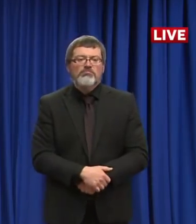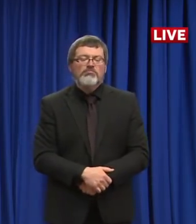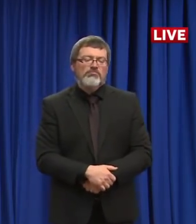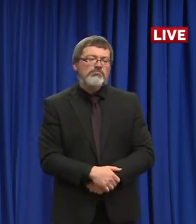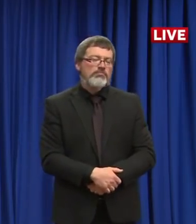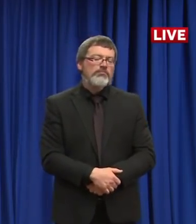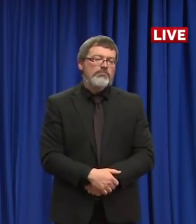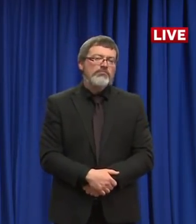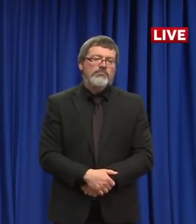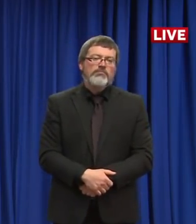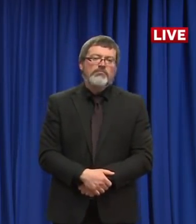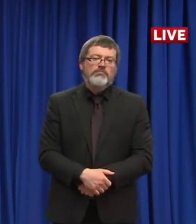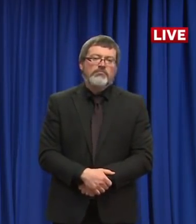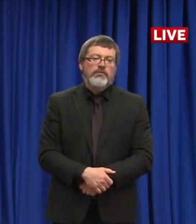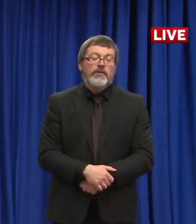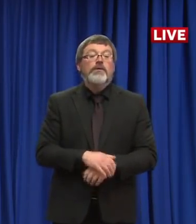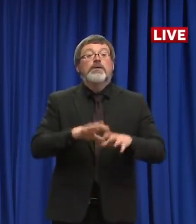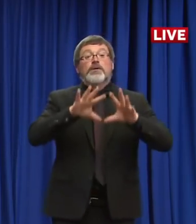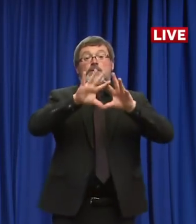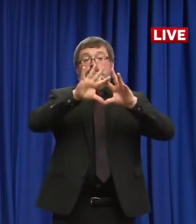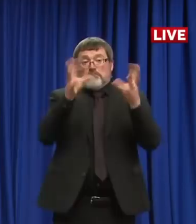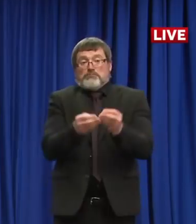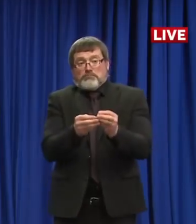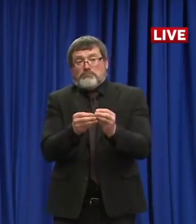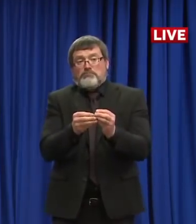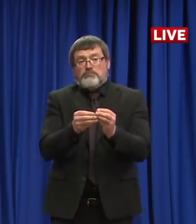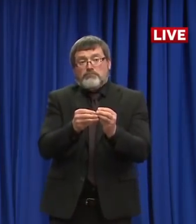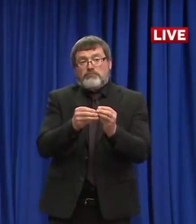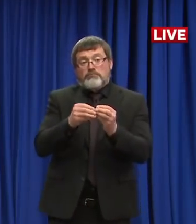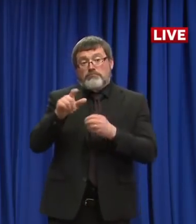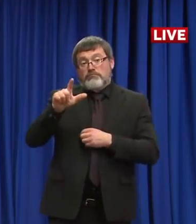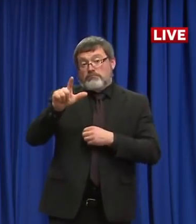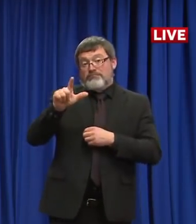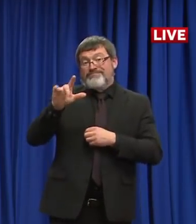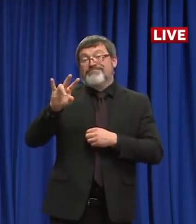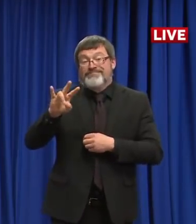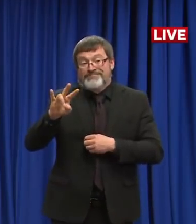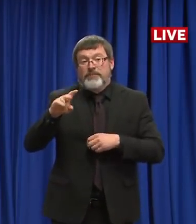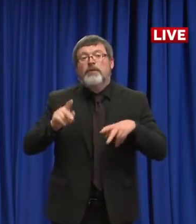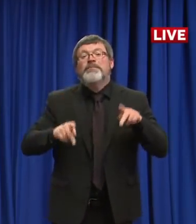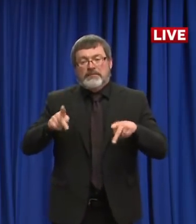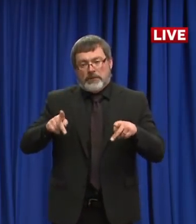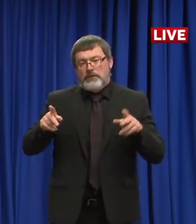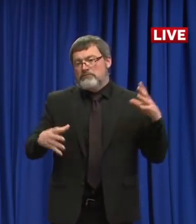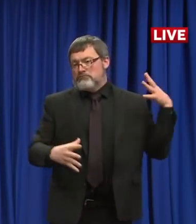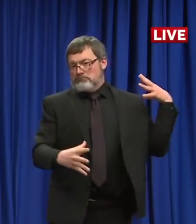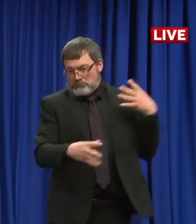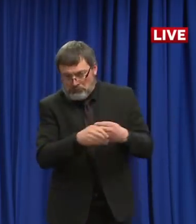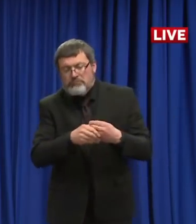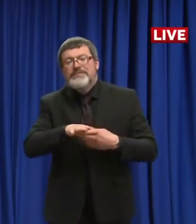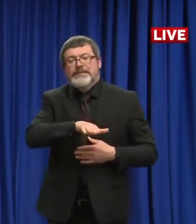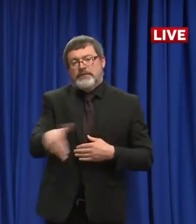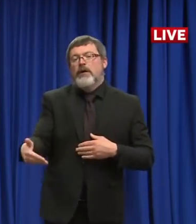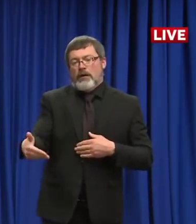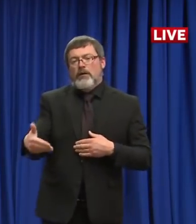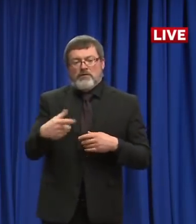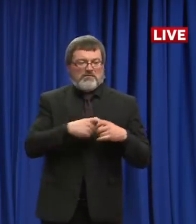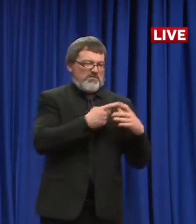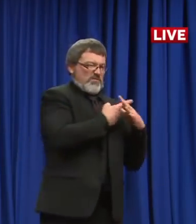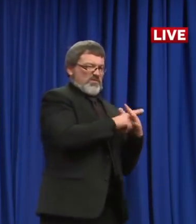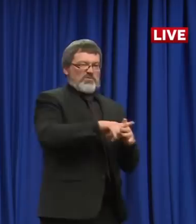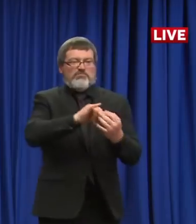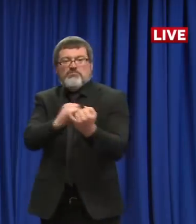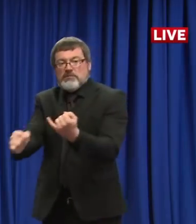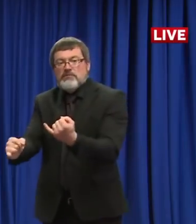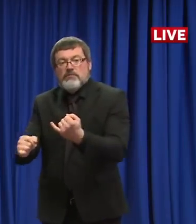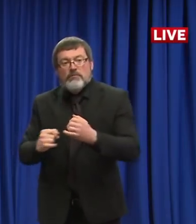So in total, we have 27 individuals who have died from COVID-19. All of these individuals are either older adults